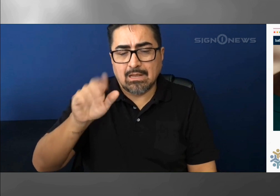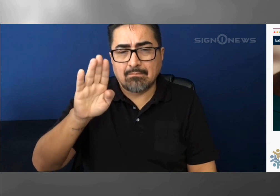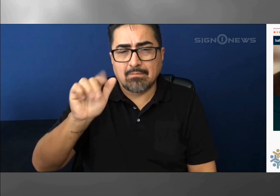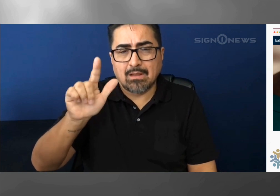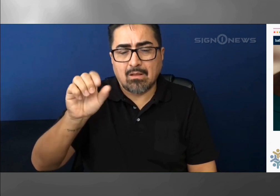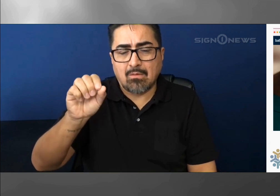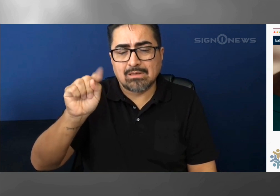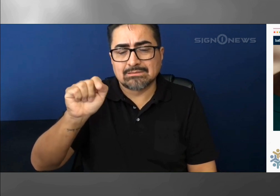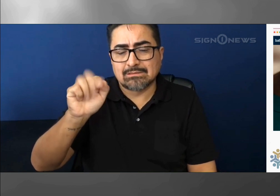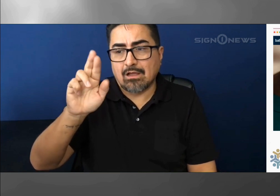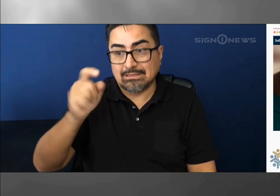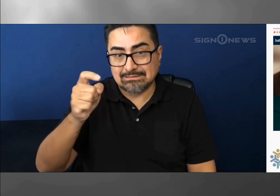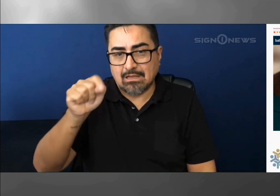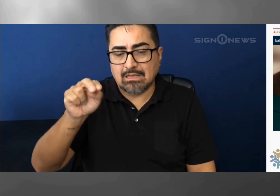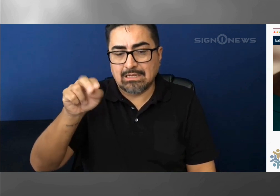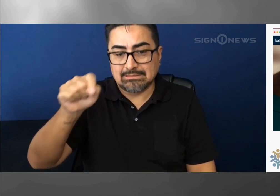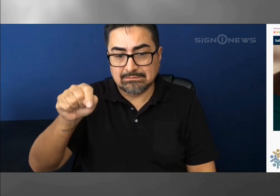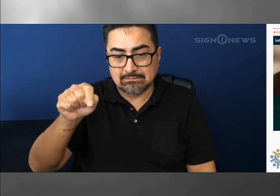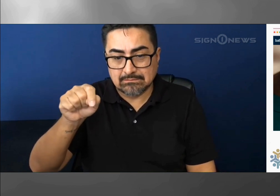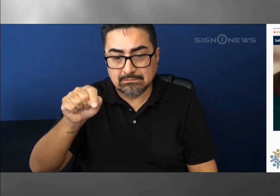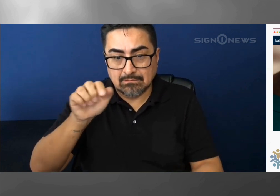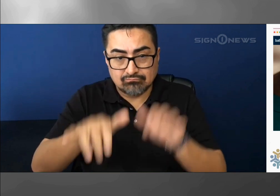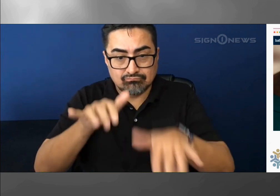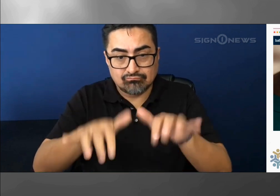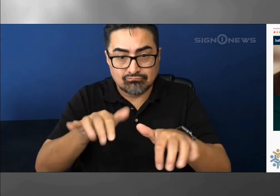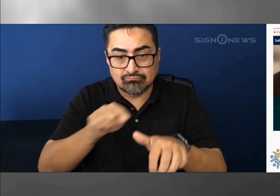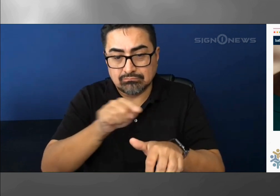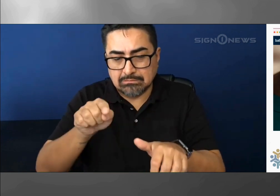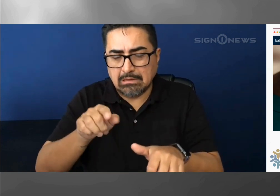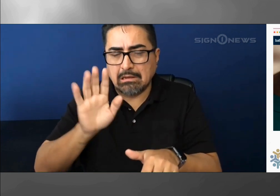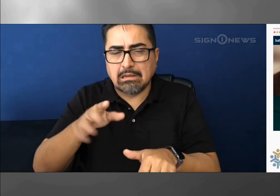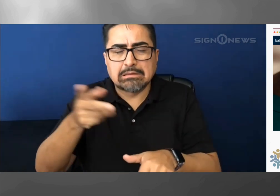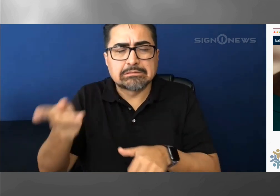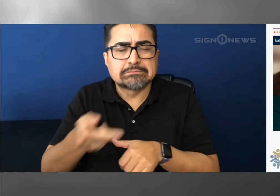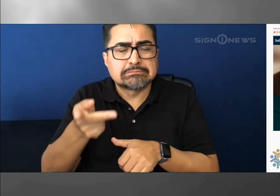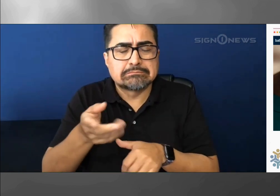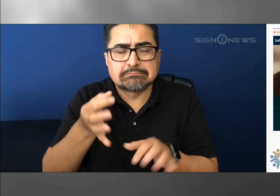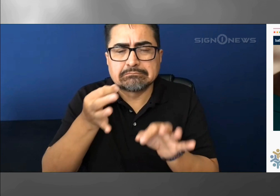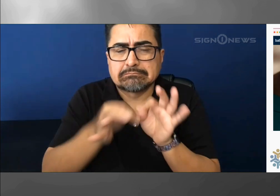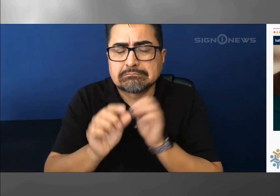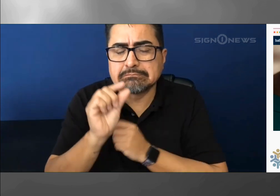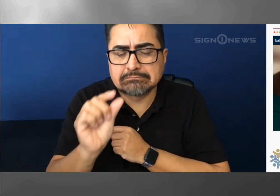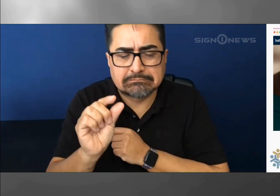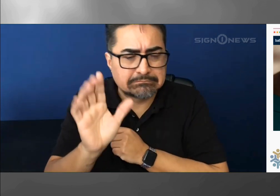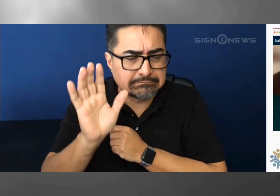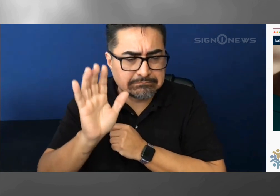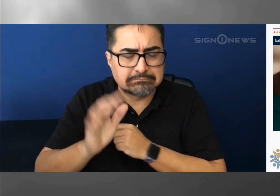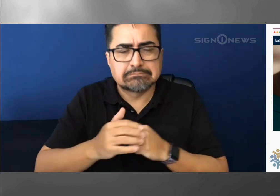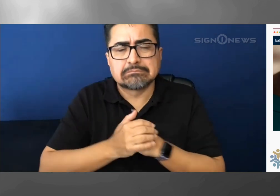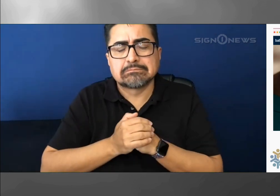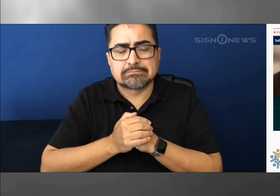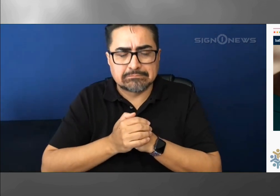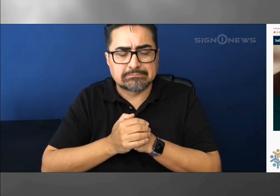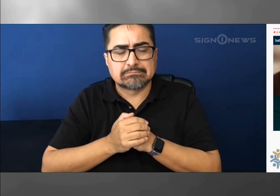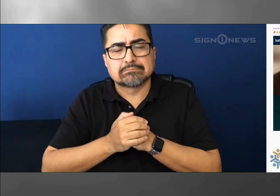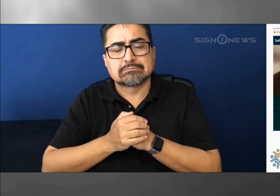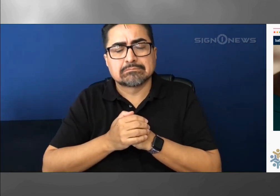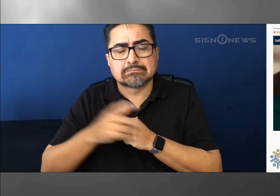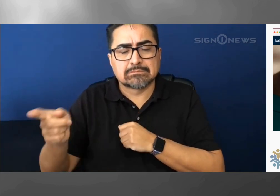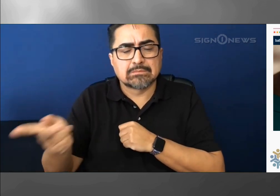accepted. To track your ballot and see if your vote counted, go to Georgia